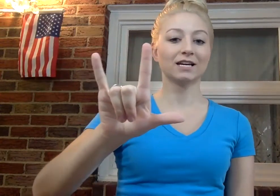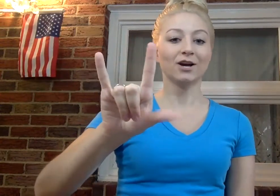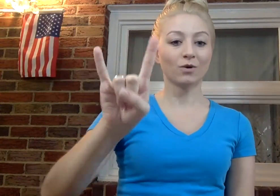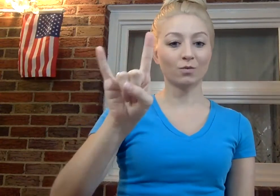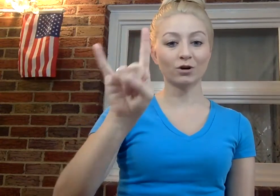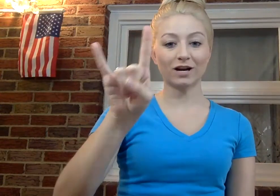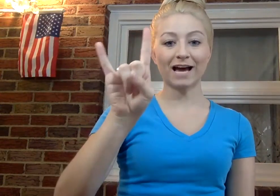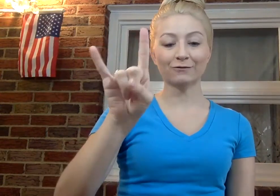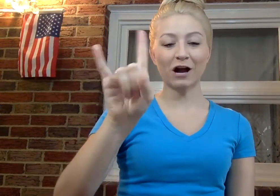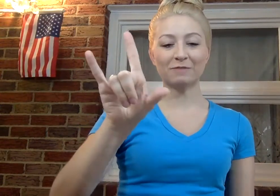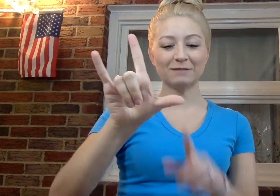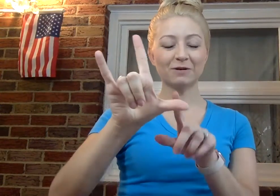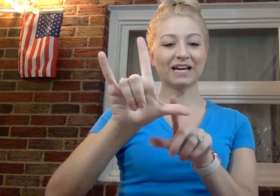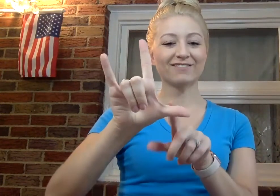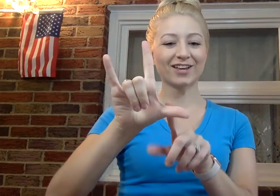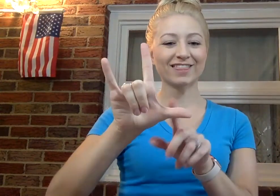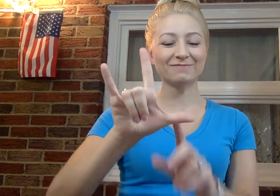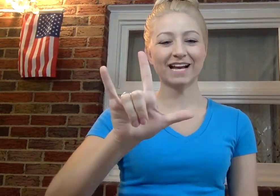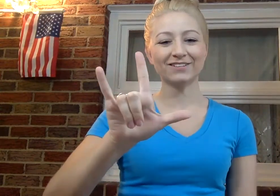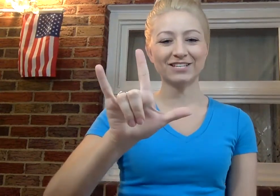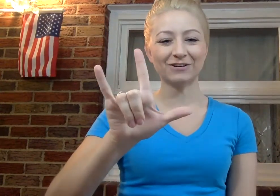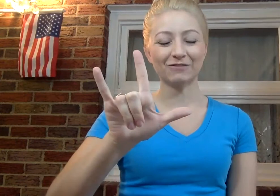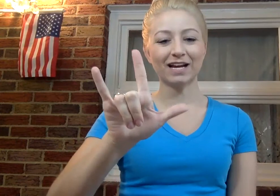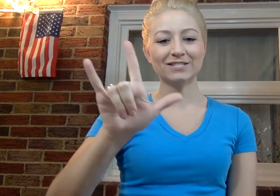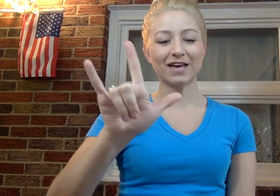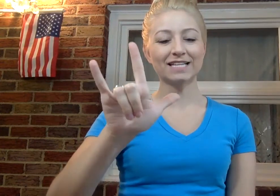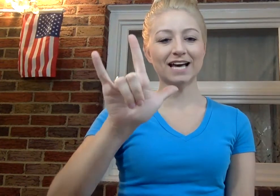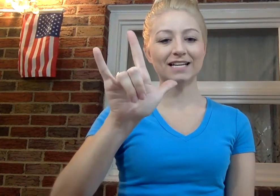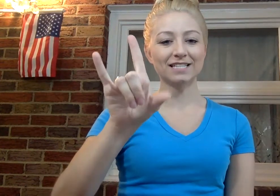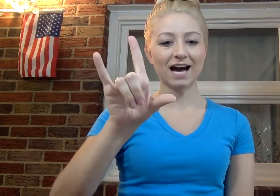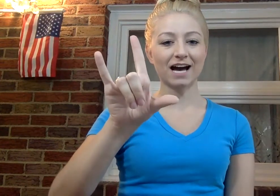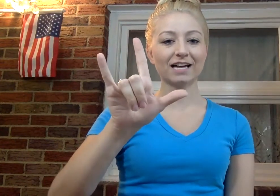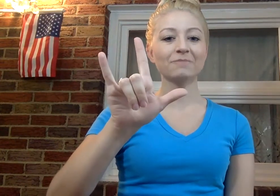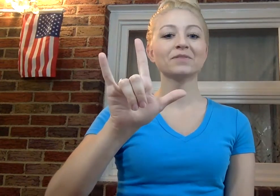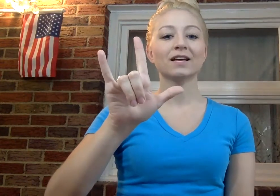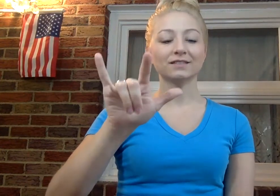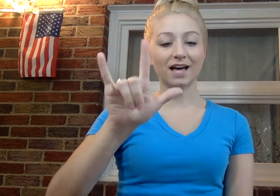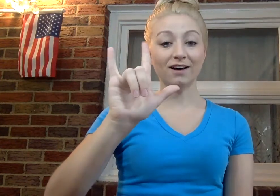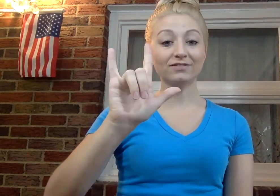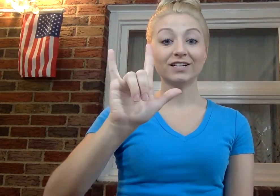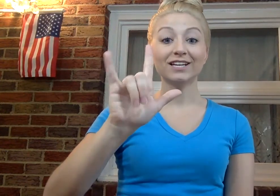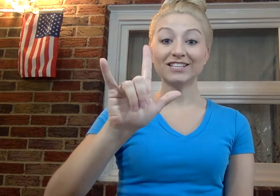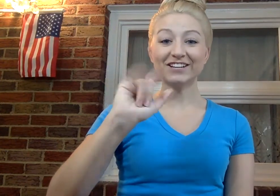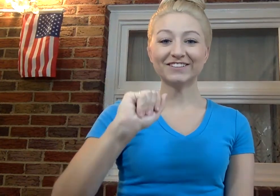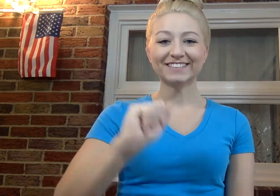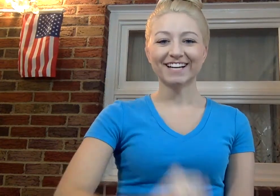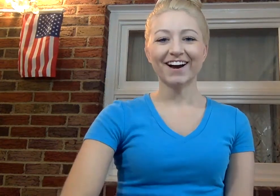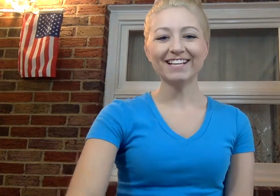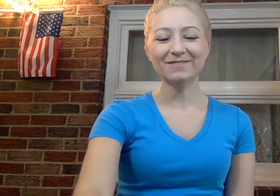or we're at a rock band, but we have our thumbs out too, all right? So that signs I love you. Awesome